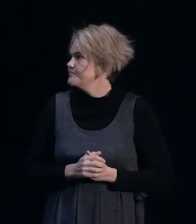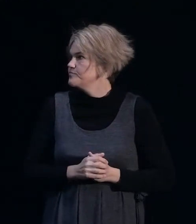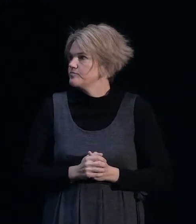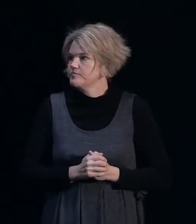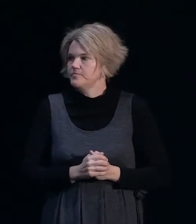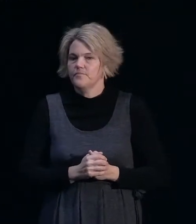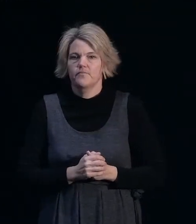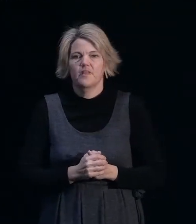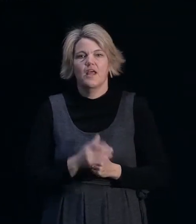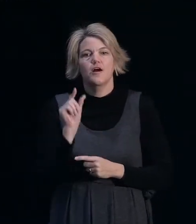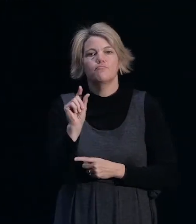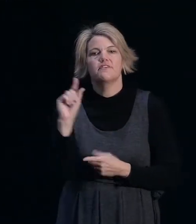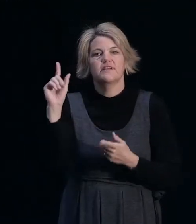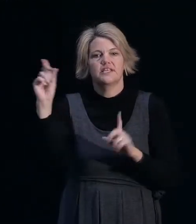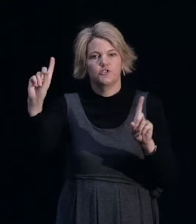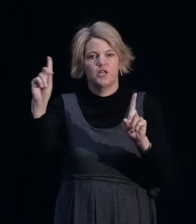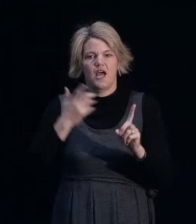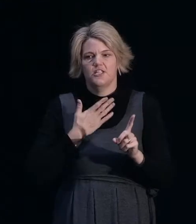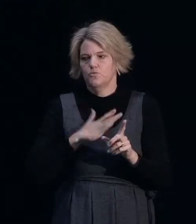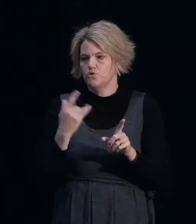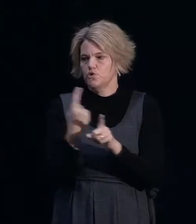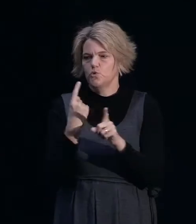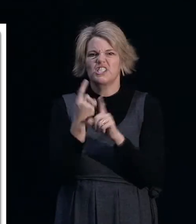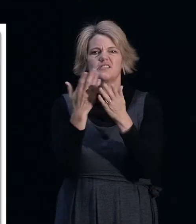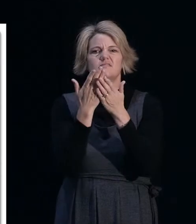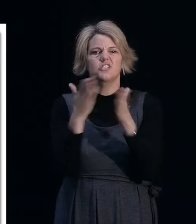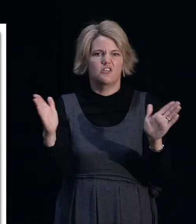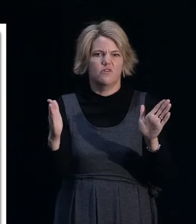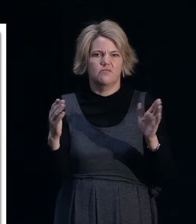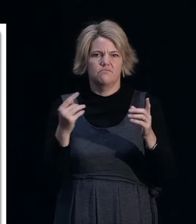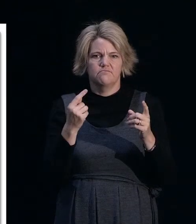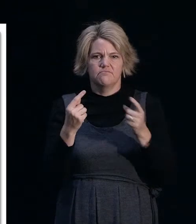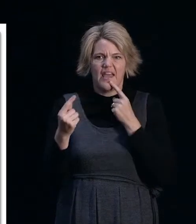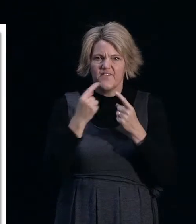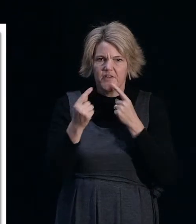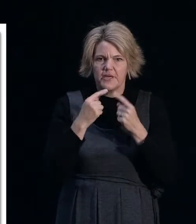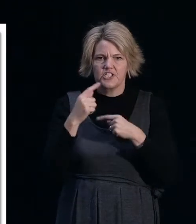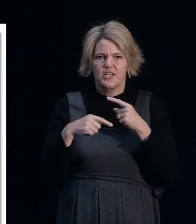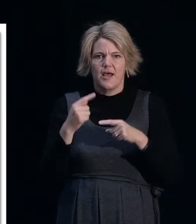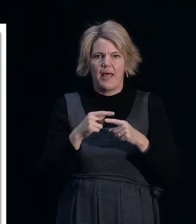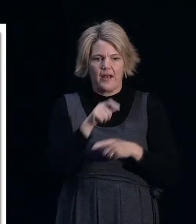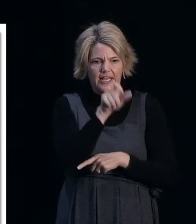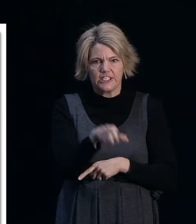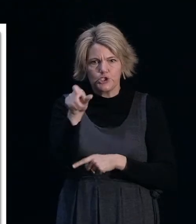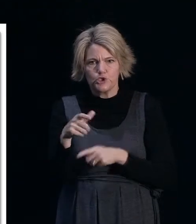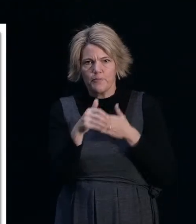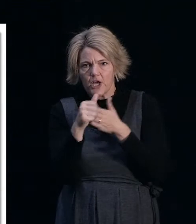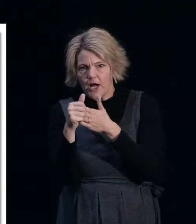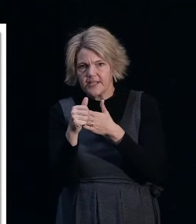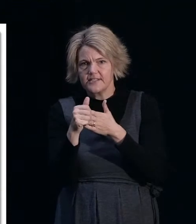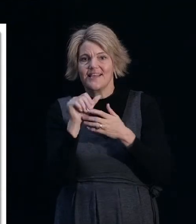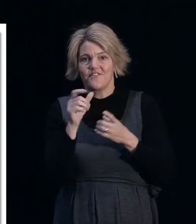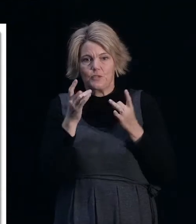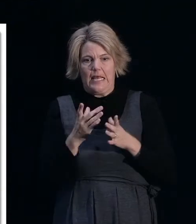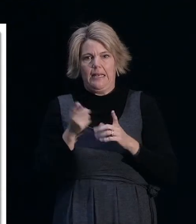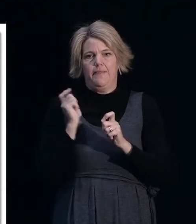So look, briefly today, I just want to talk to you about some general stuff around consumer guidance around entering the building process.